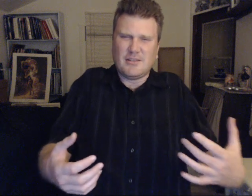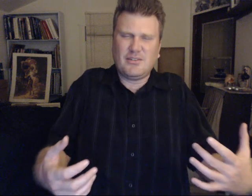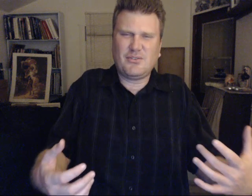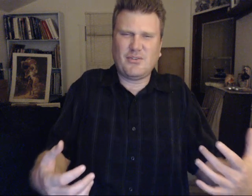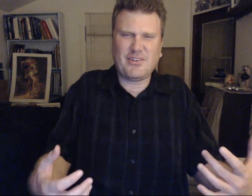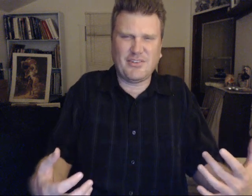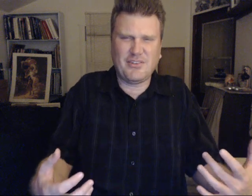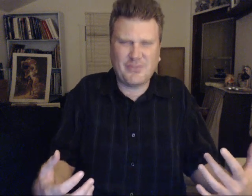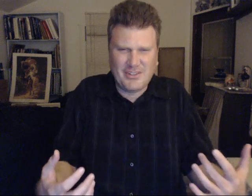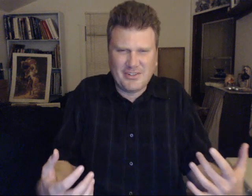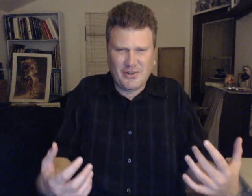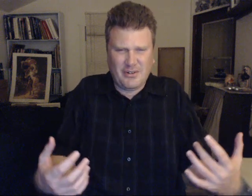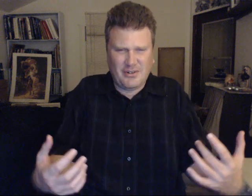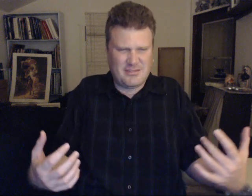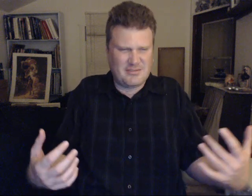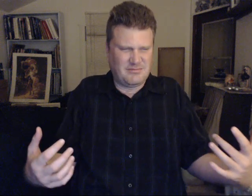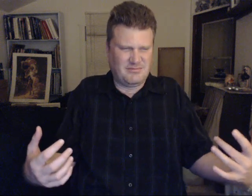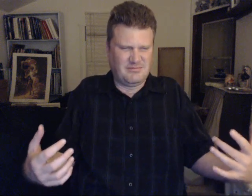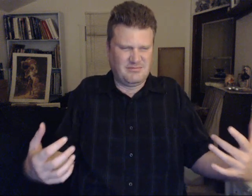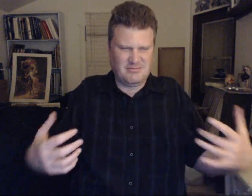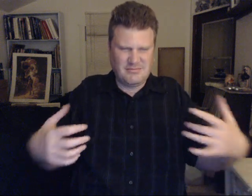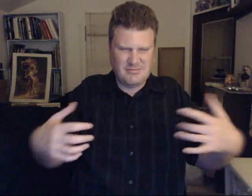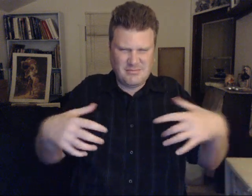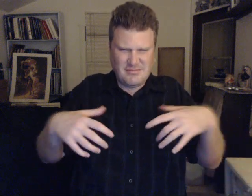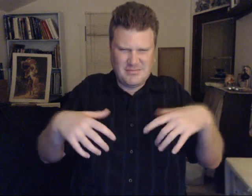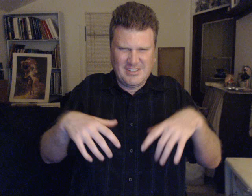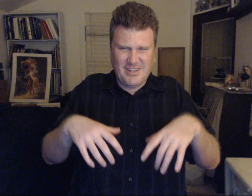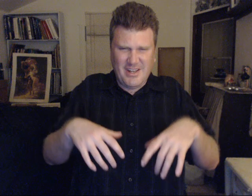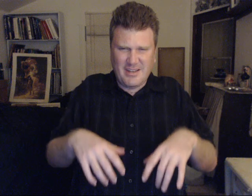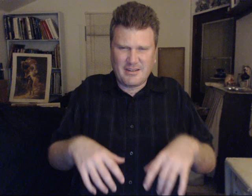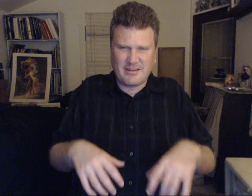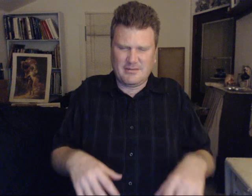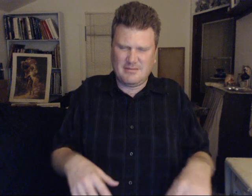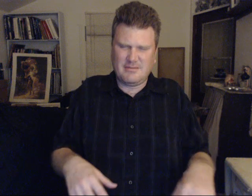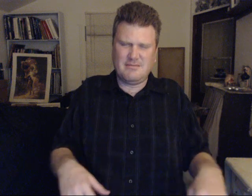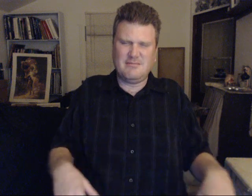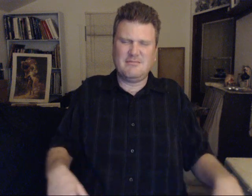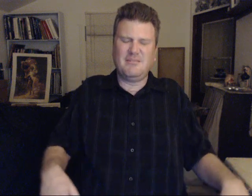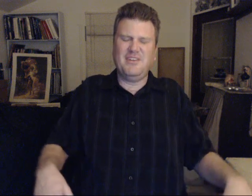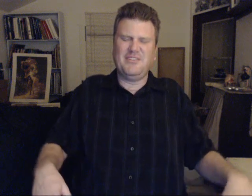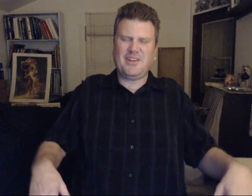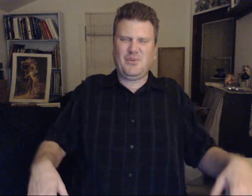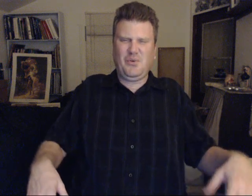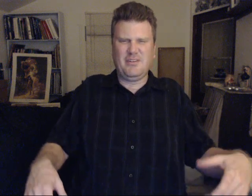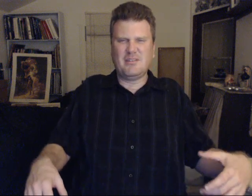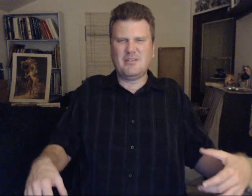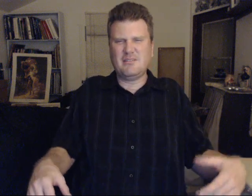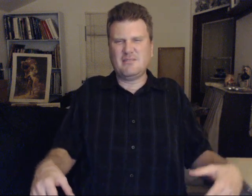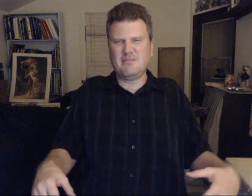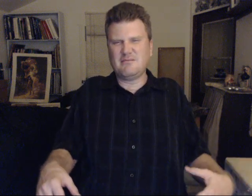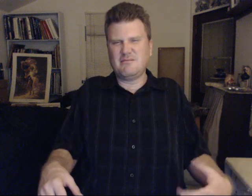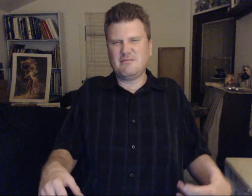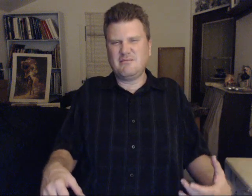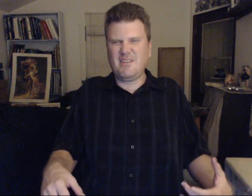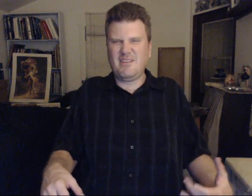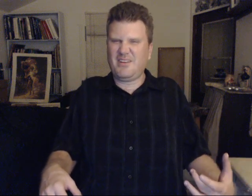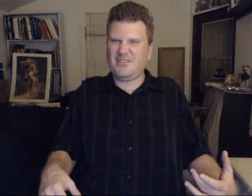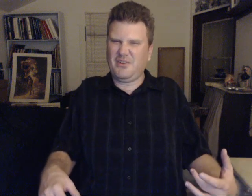Structures within your... DNA. Insectoid. Etc.